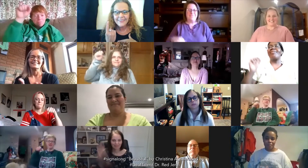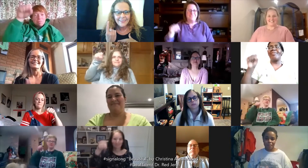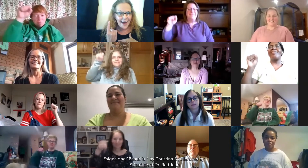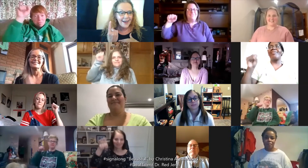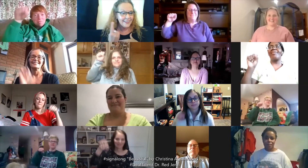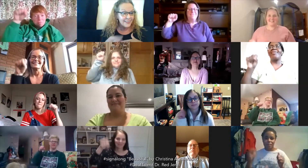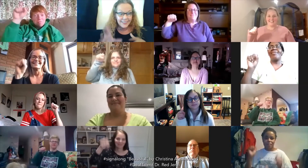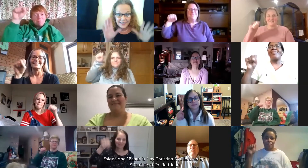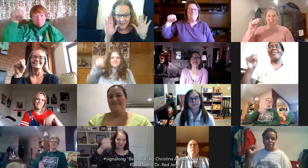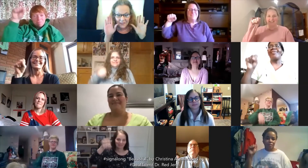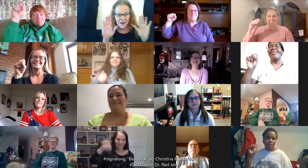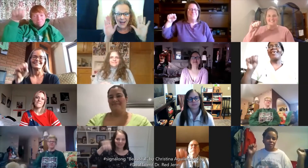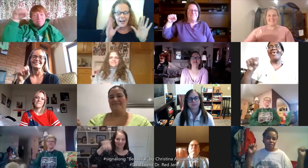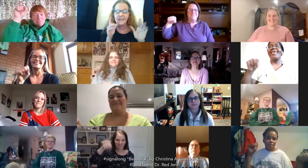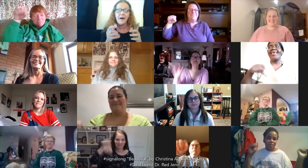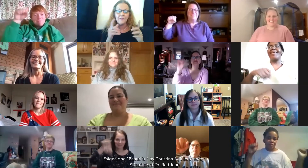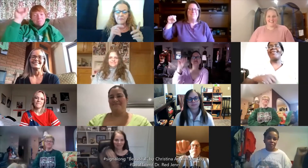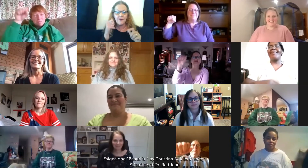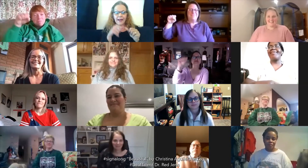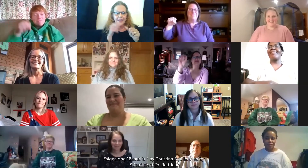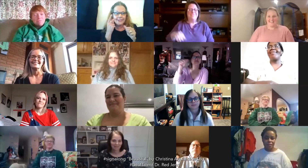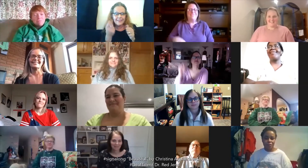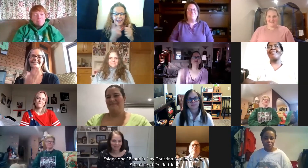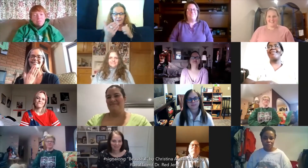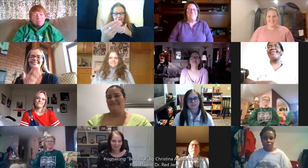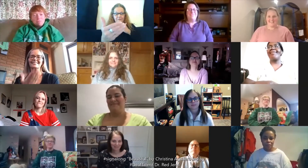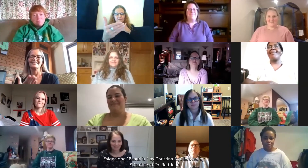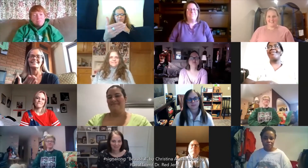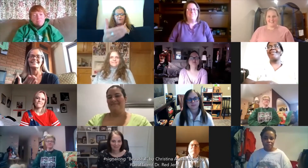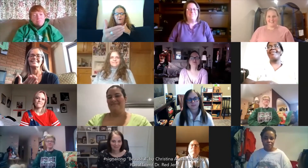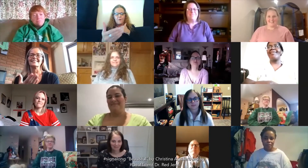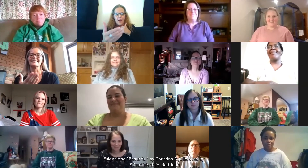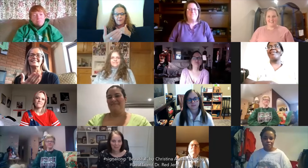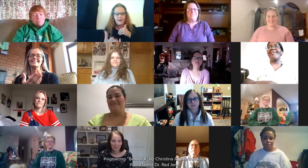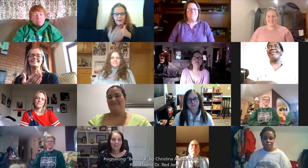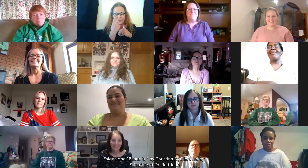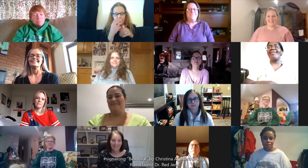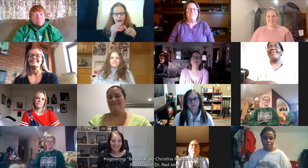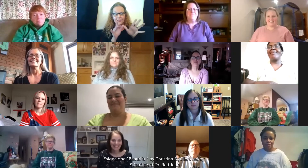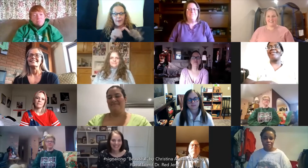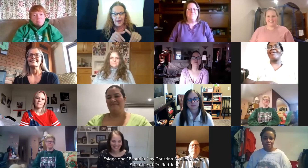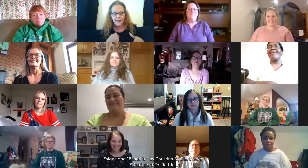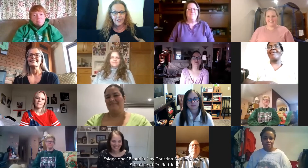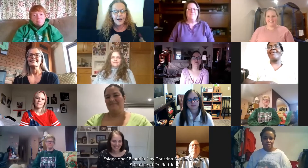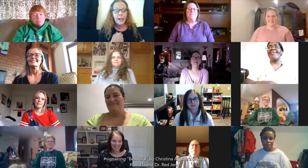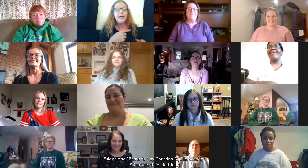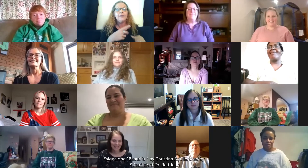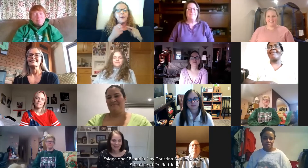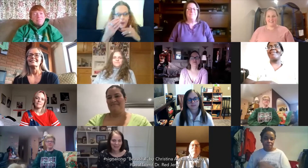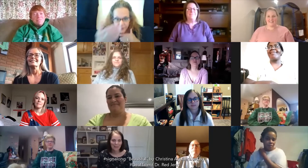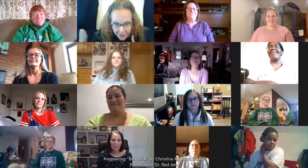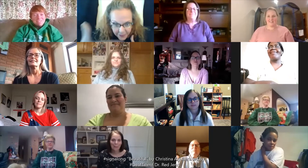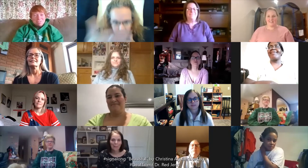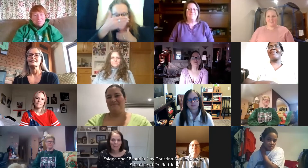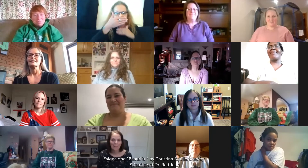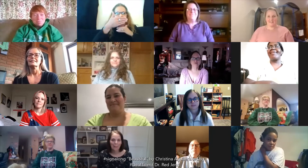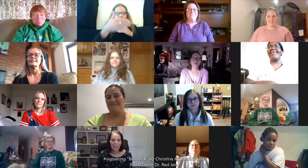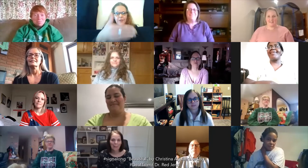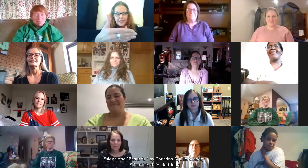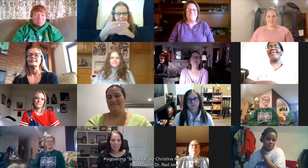yeah you did great and now remember i can't see everything from this far away i'm kind of as blind as a bat here so i have to this is why you see me do this